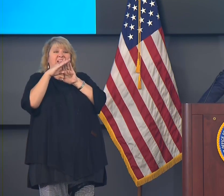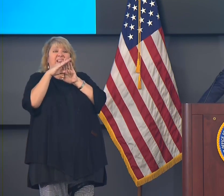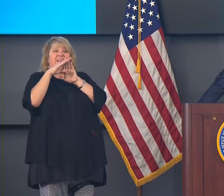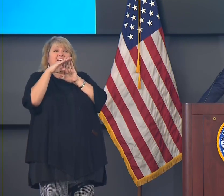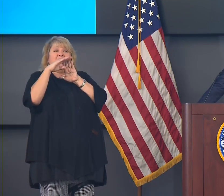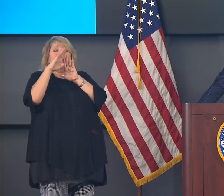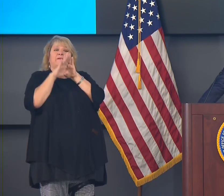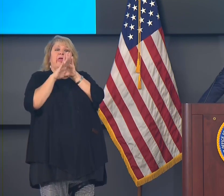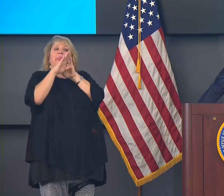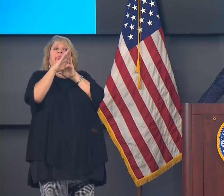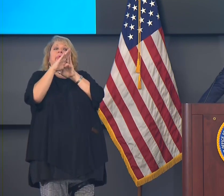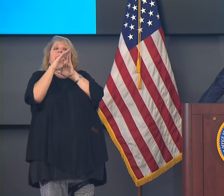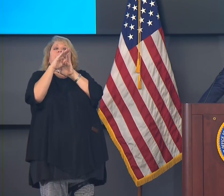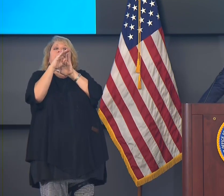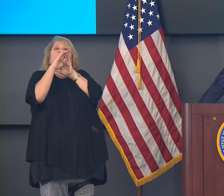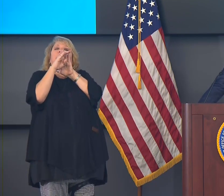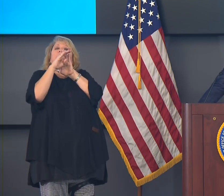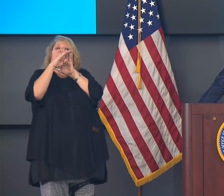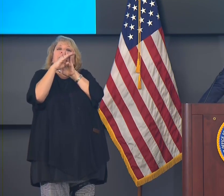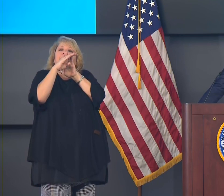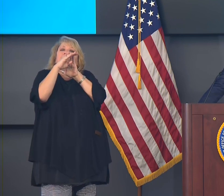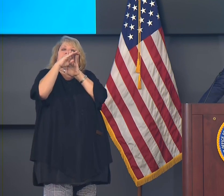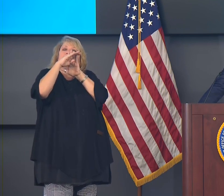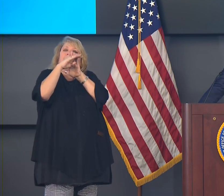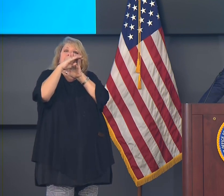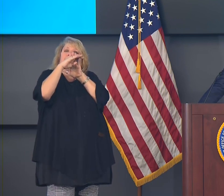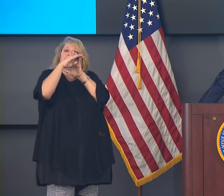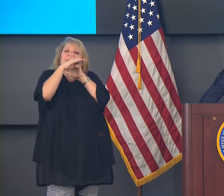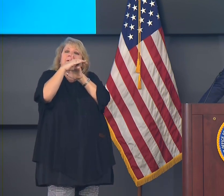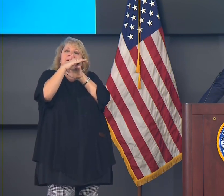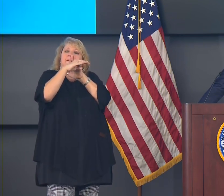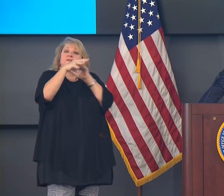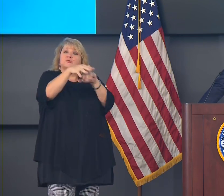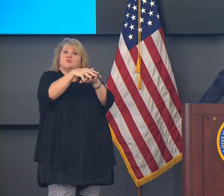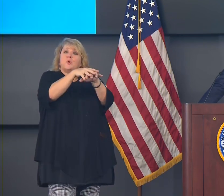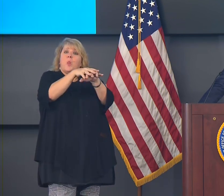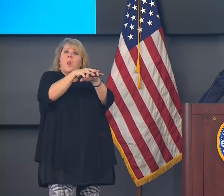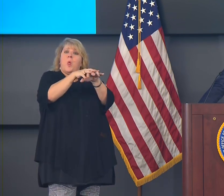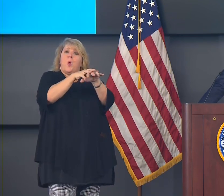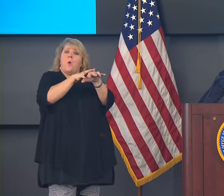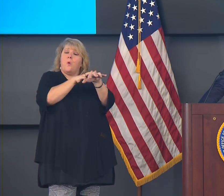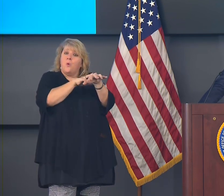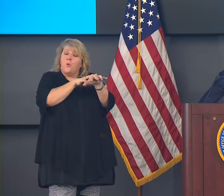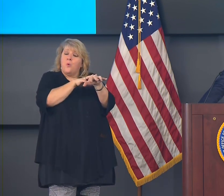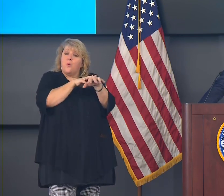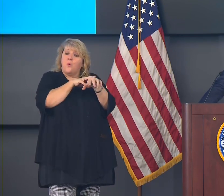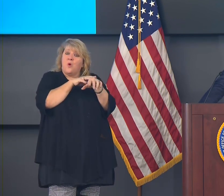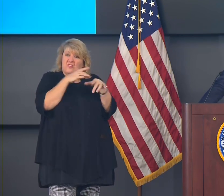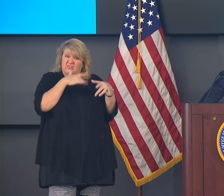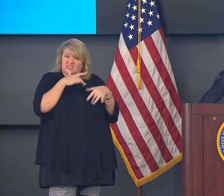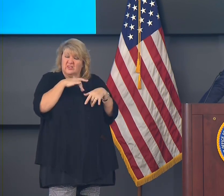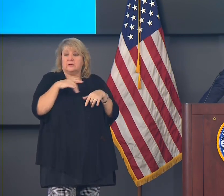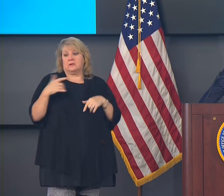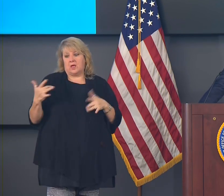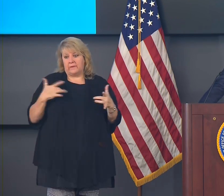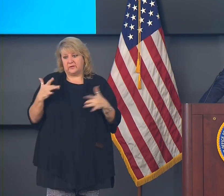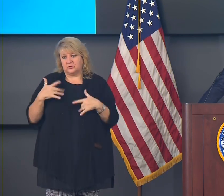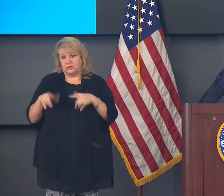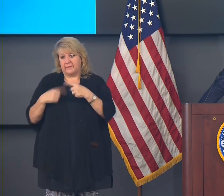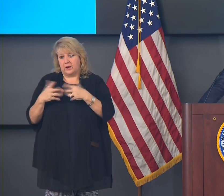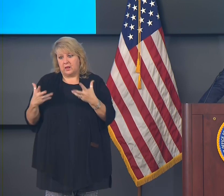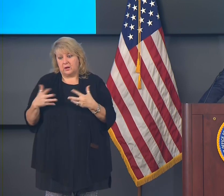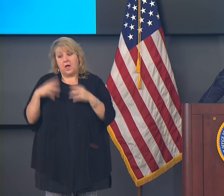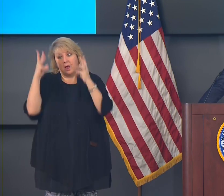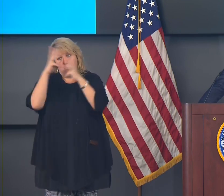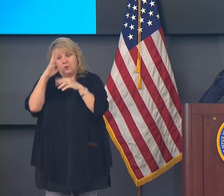Well, you know, I'm concerned about an awful lot as it relates to COVID-19 and this pandemic, and there's